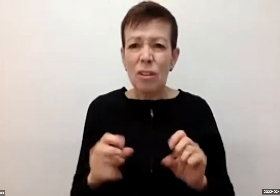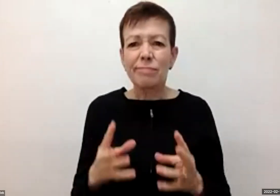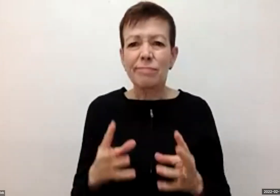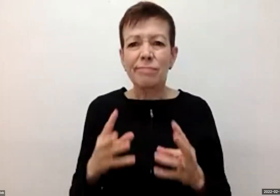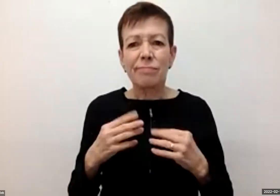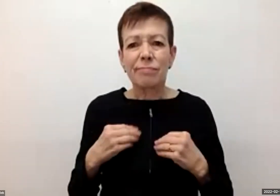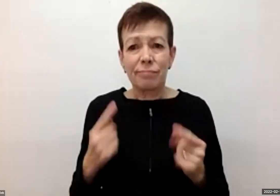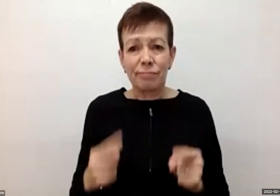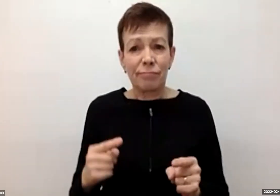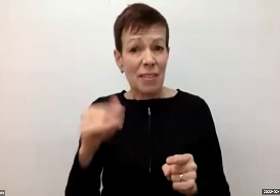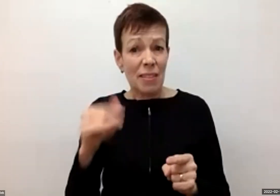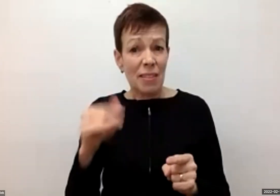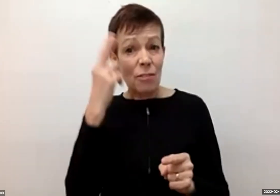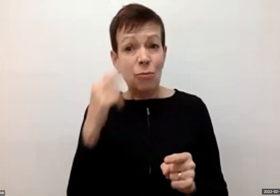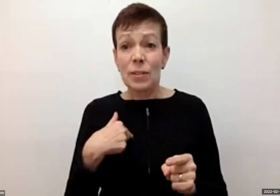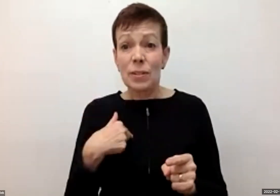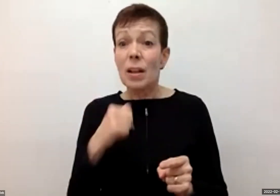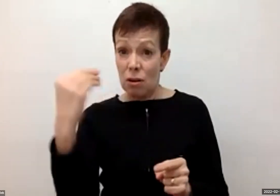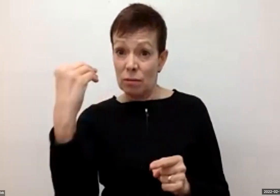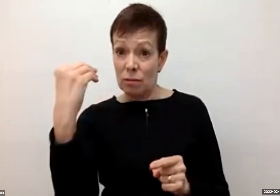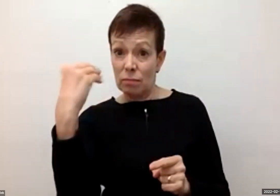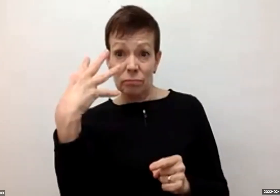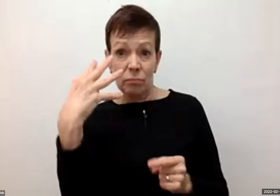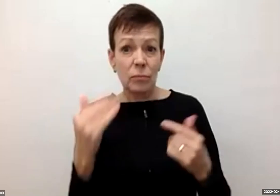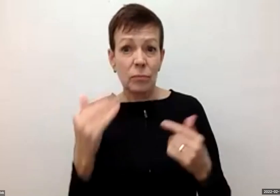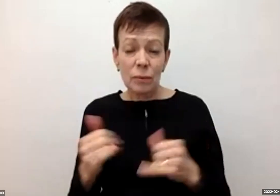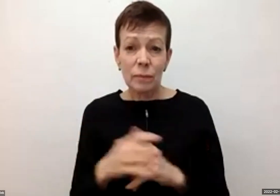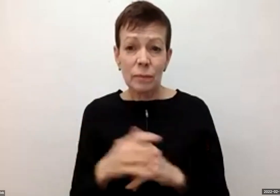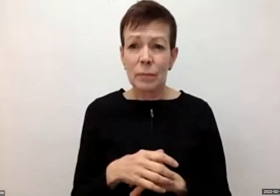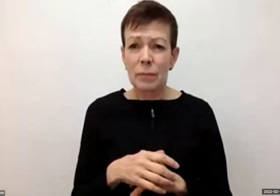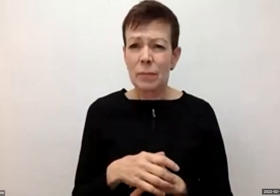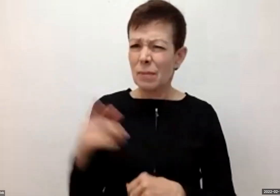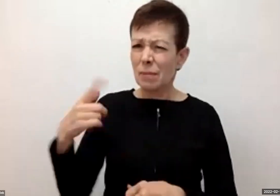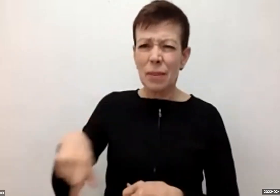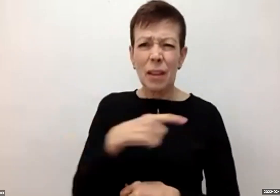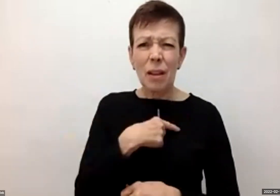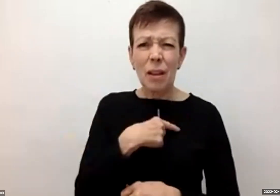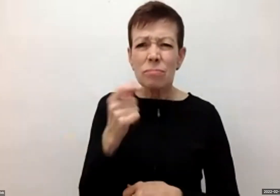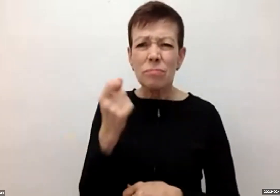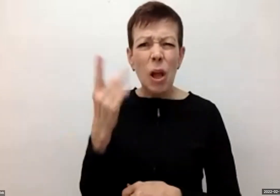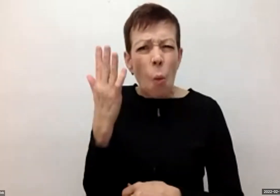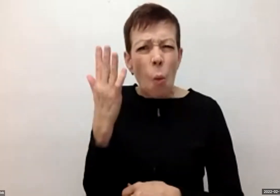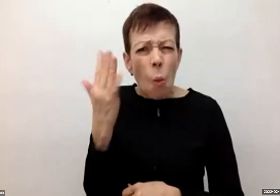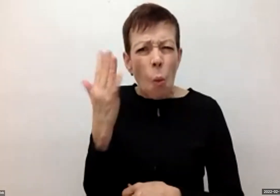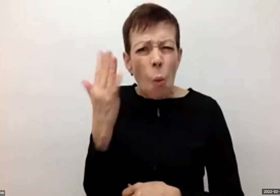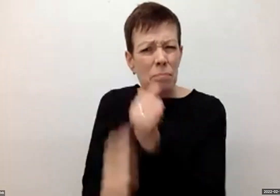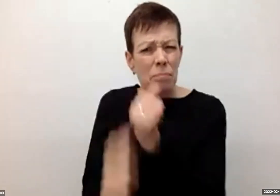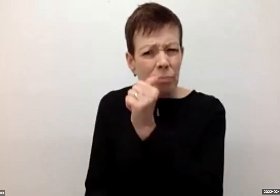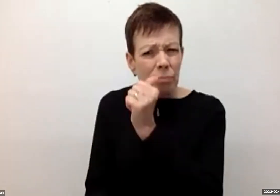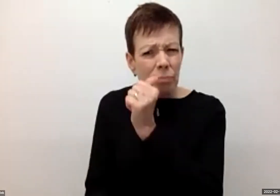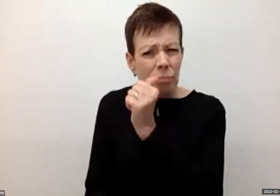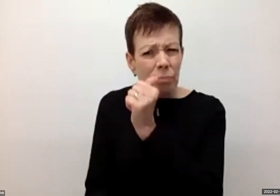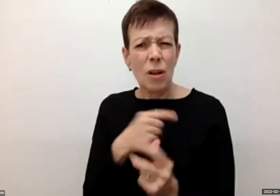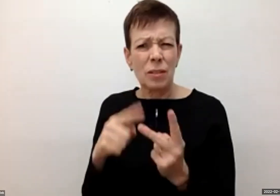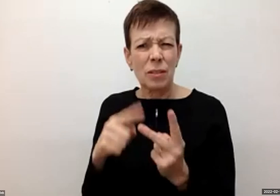appearing on camera today. We never understood why we were mistreated with such severity and cruelty. The time we